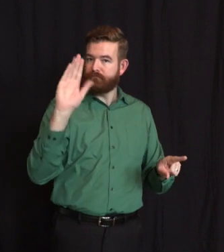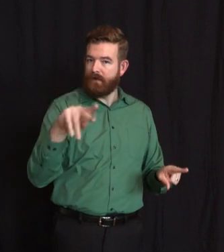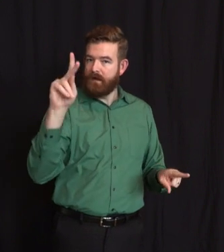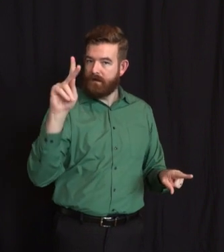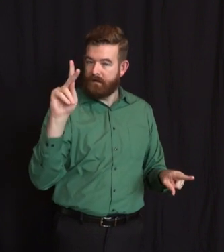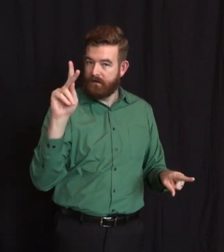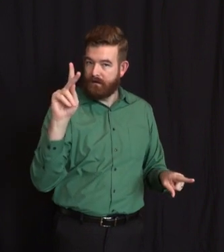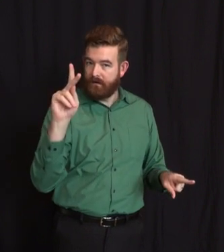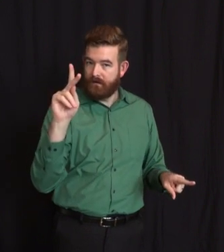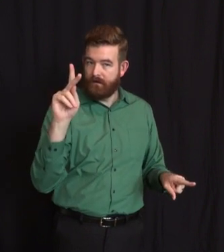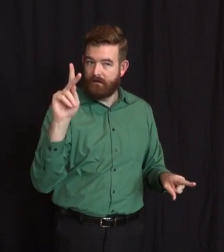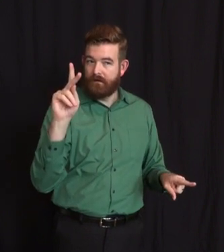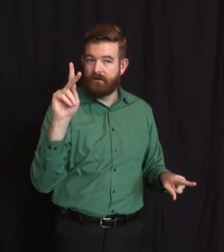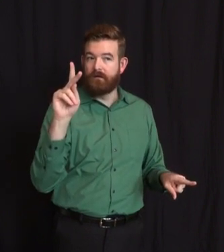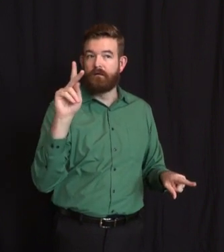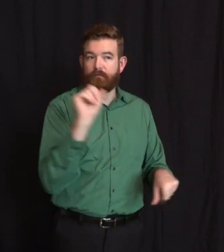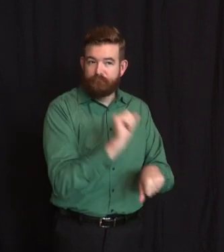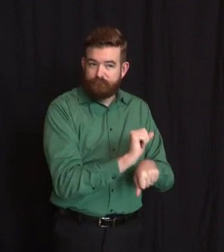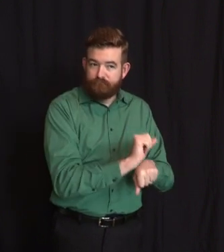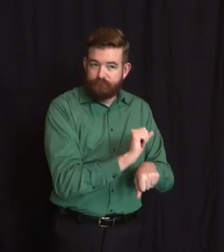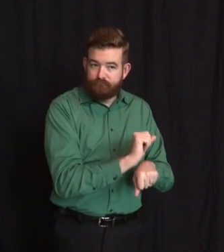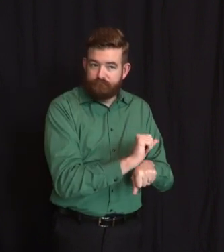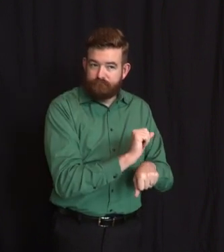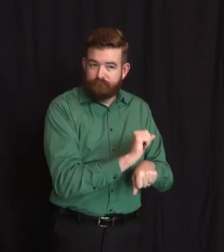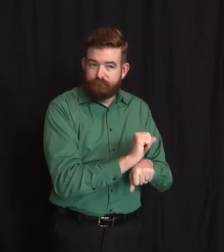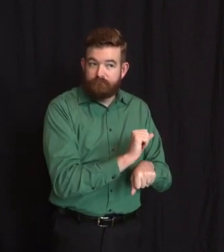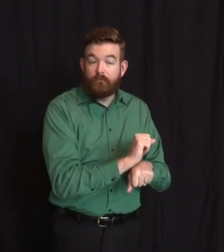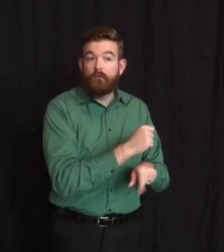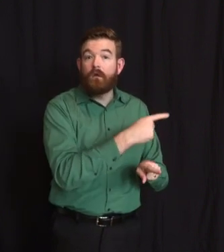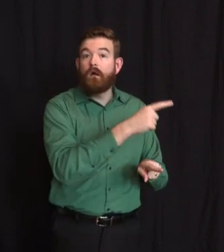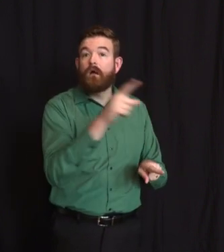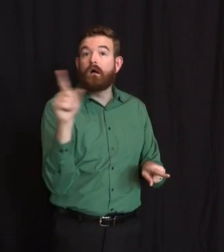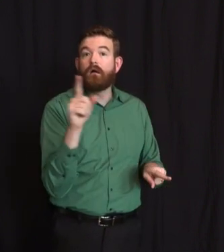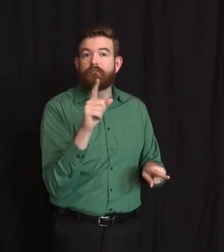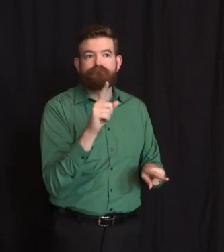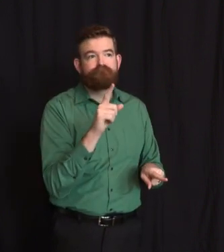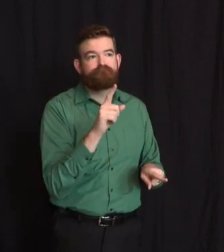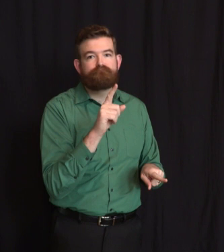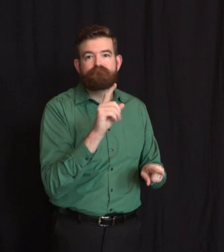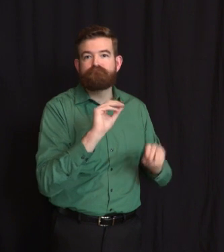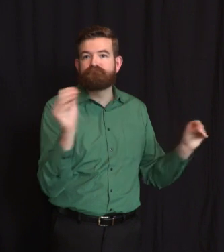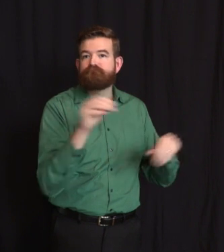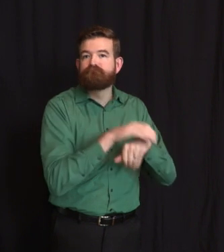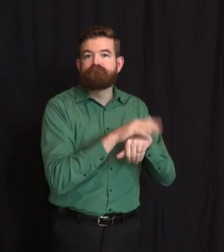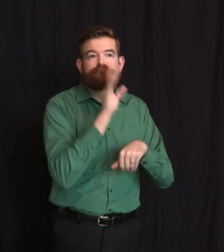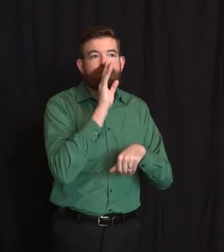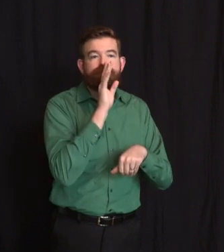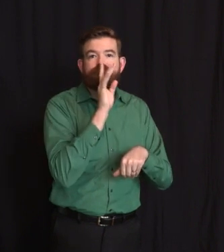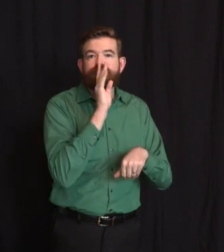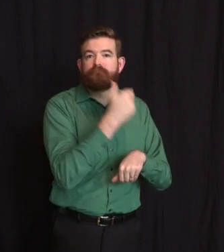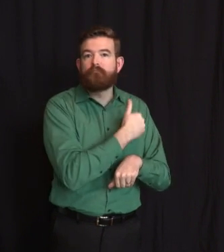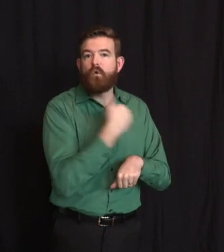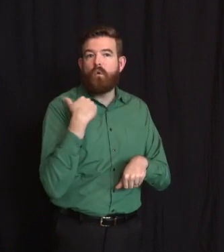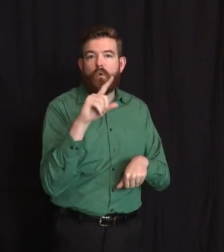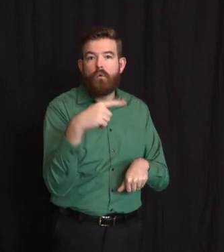across Wallington, Passaic, and Garfield. She rose up the ladder to become a bank manager,